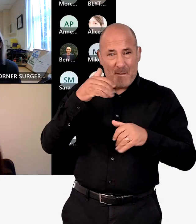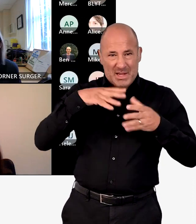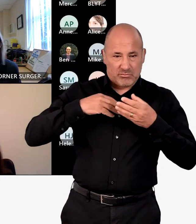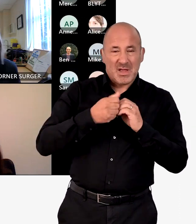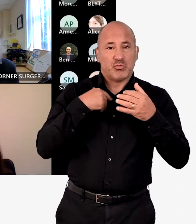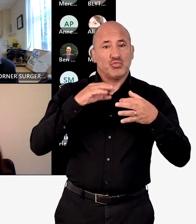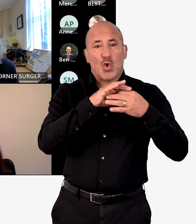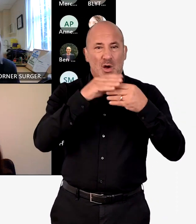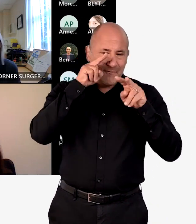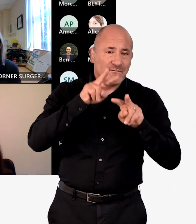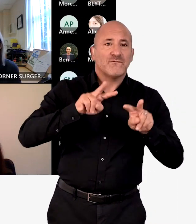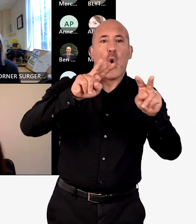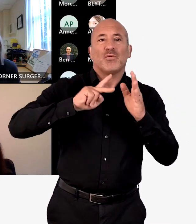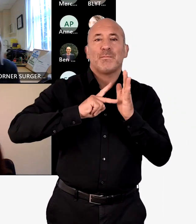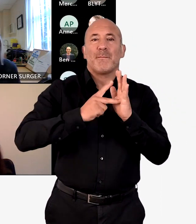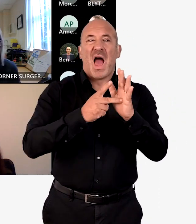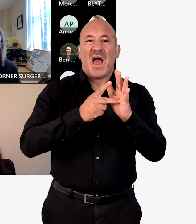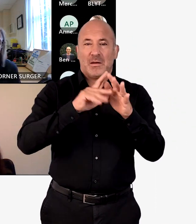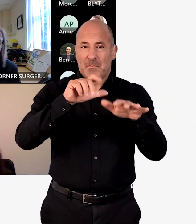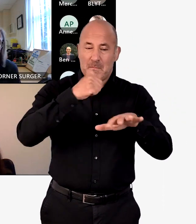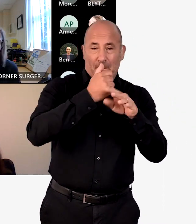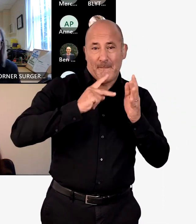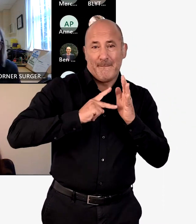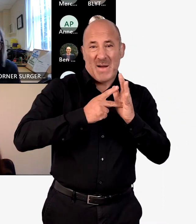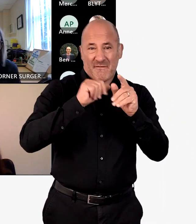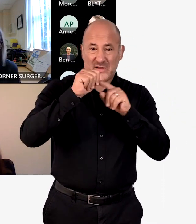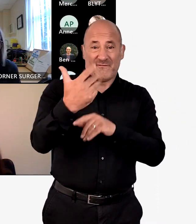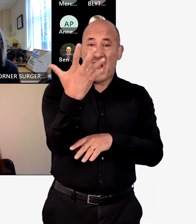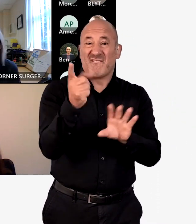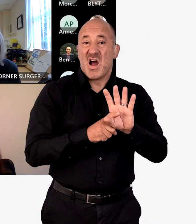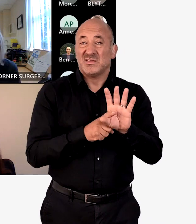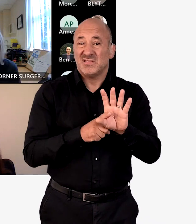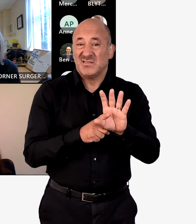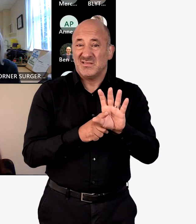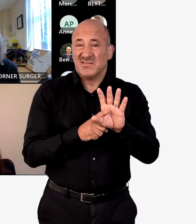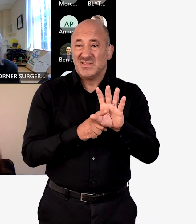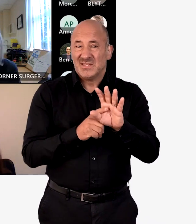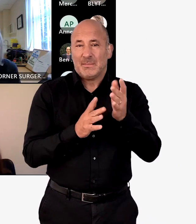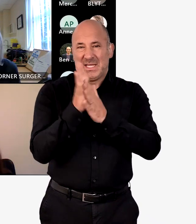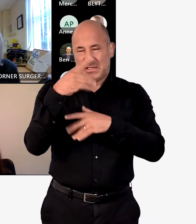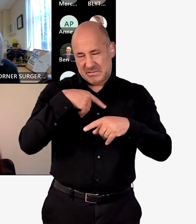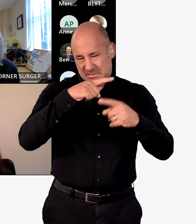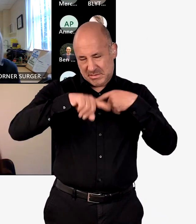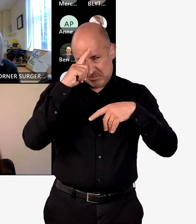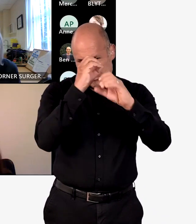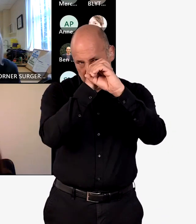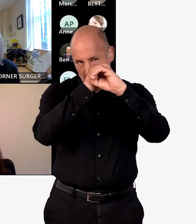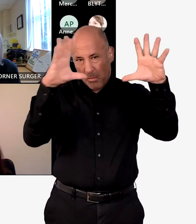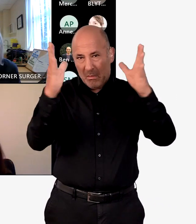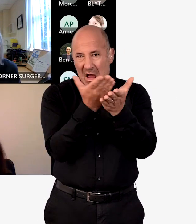all be aware, we've therefore been developing our joint forward plan, which will set out that plan for the next five years so that we can